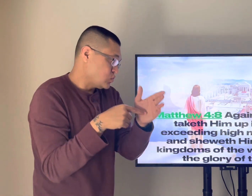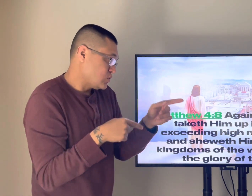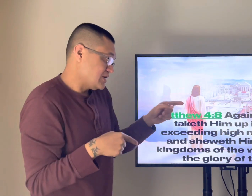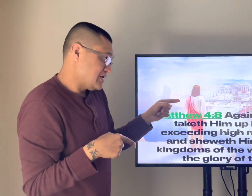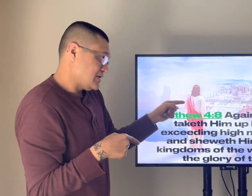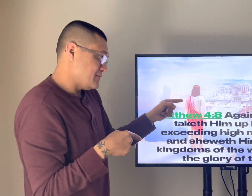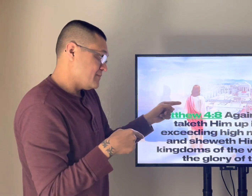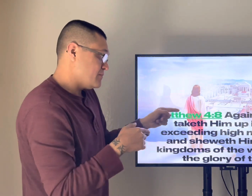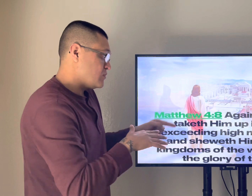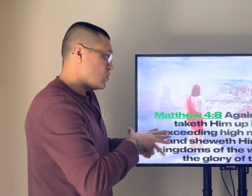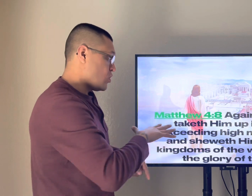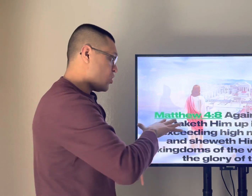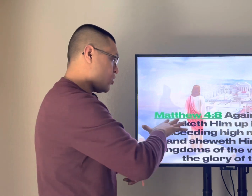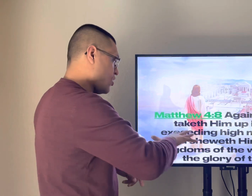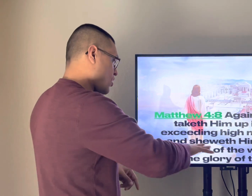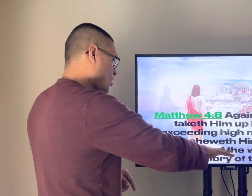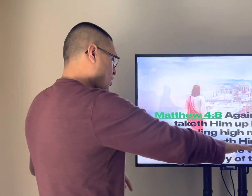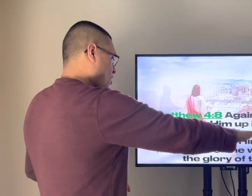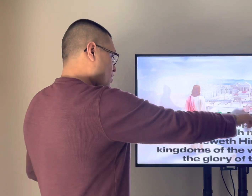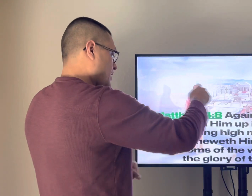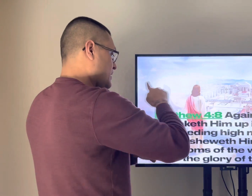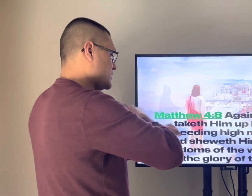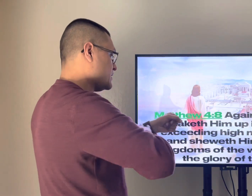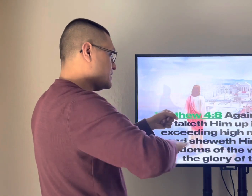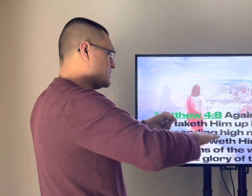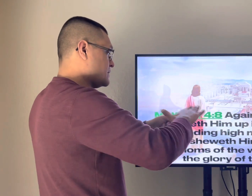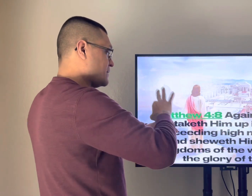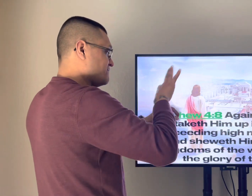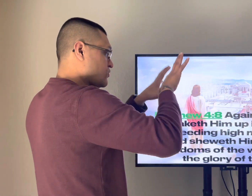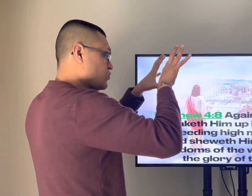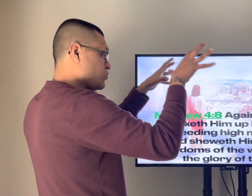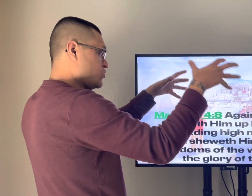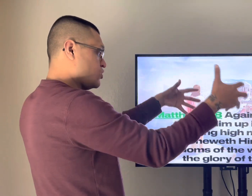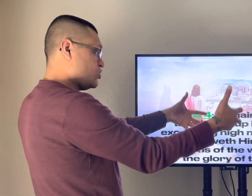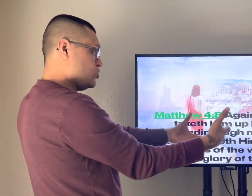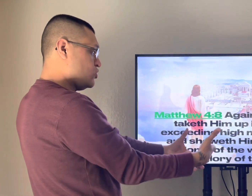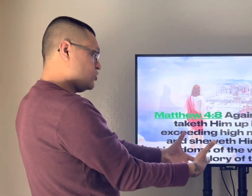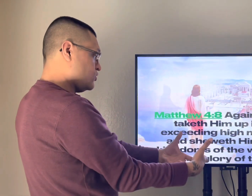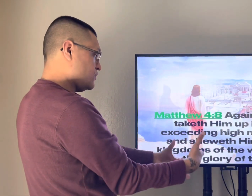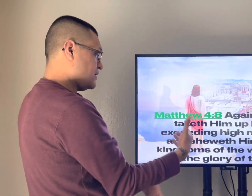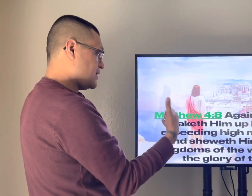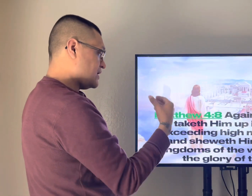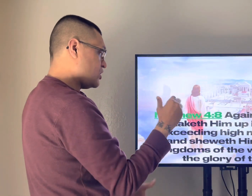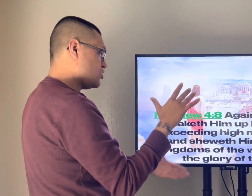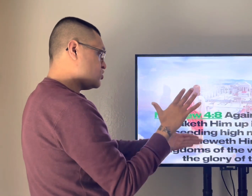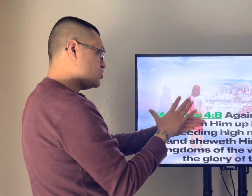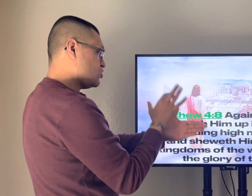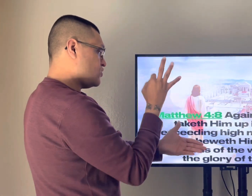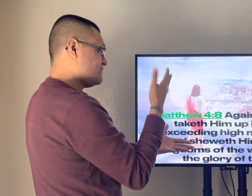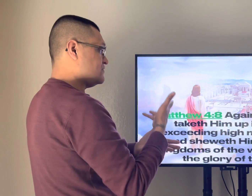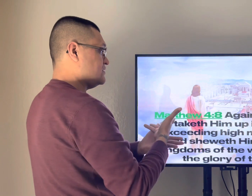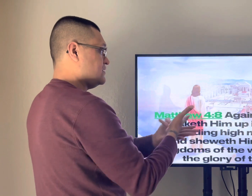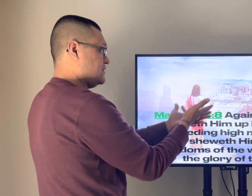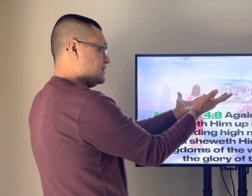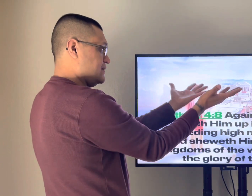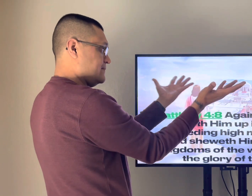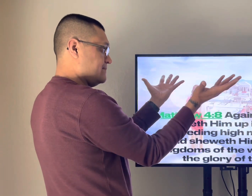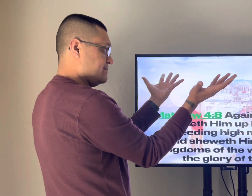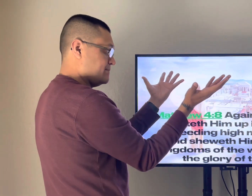and showeth him meaning jesus showing jesus all the kingdoms of the world and the glory of them